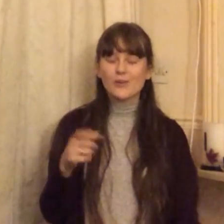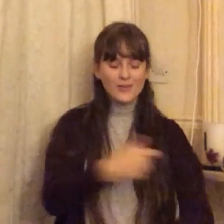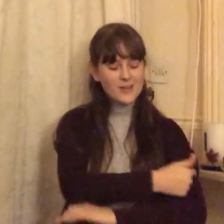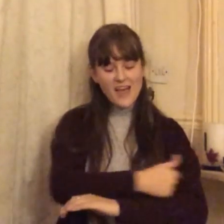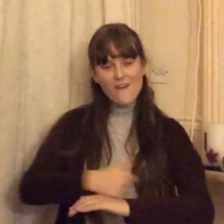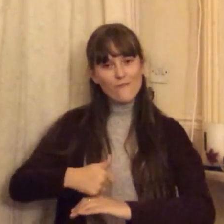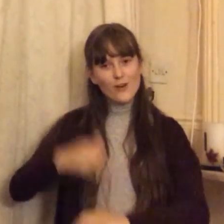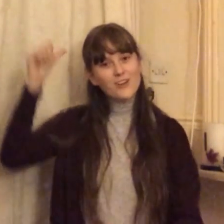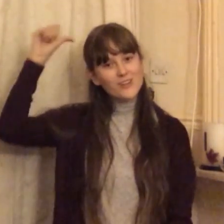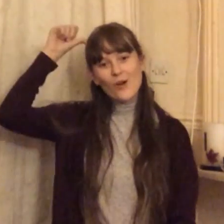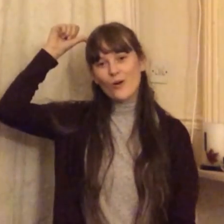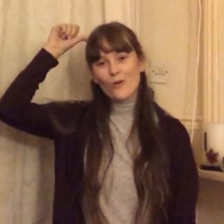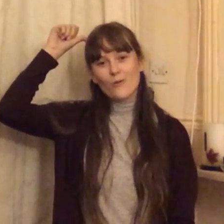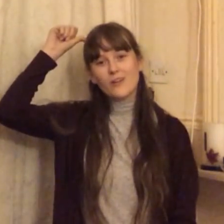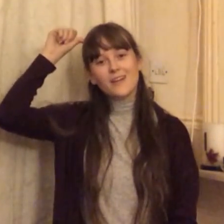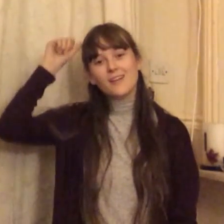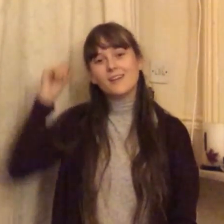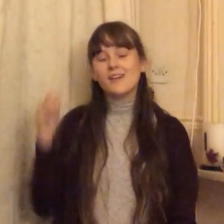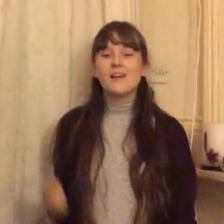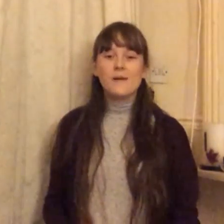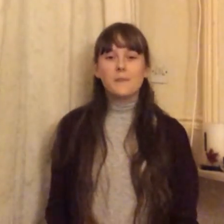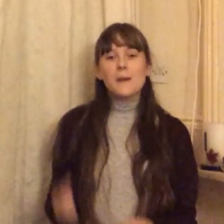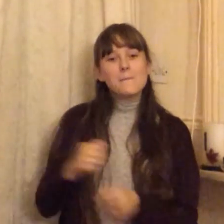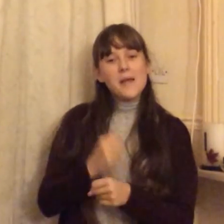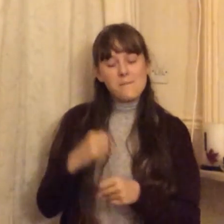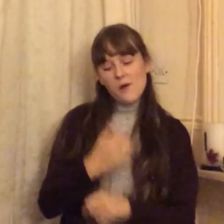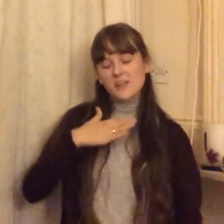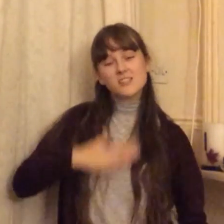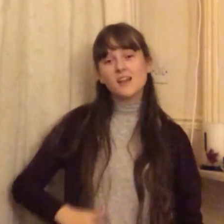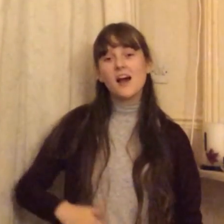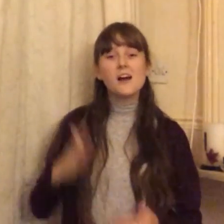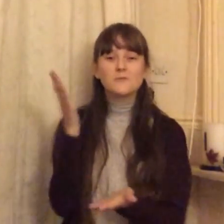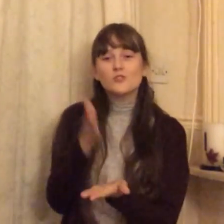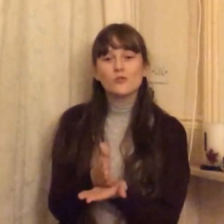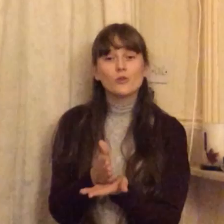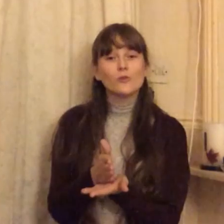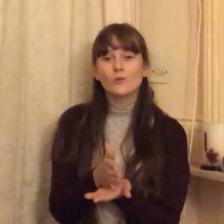could ever know Make my wish come true